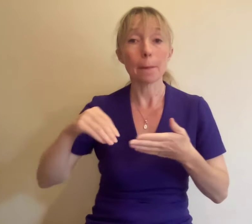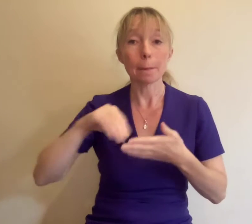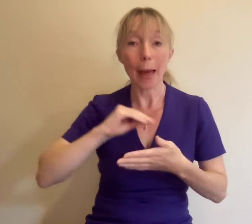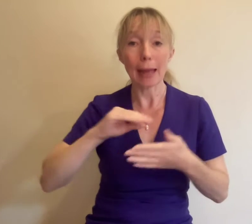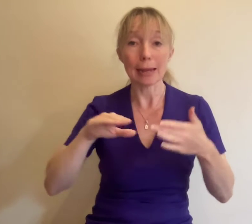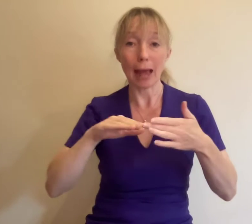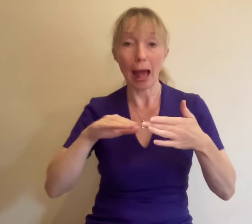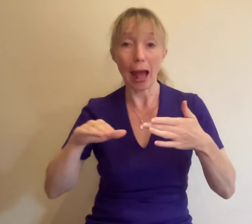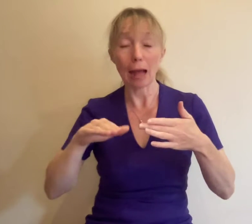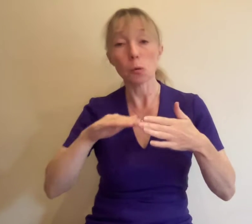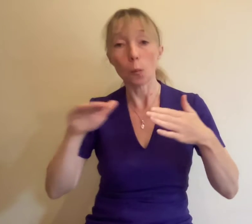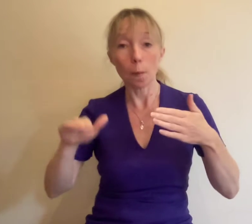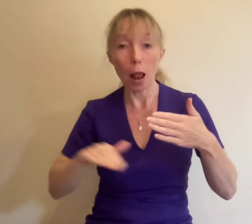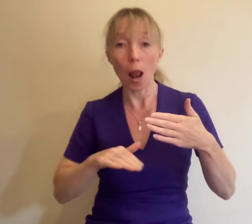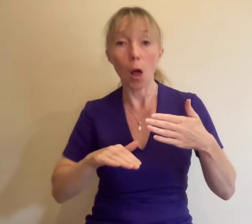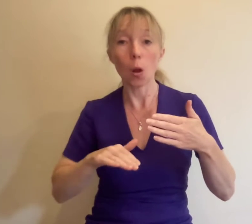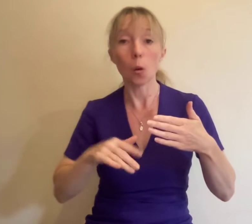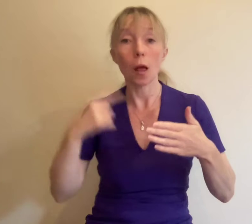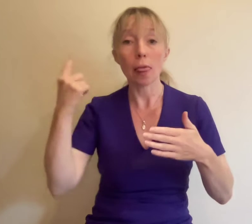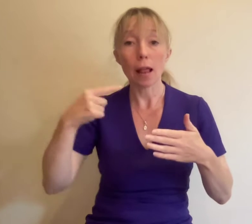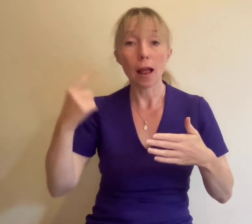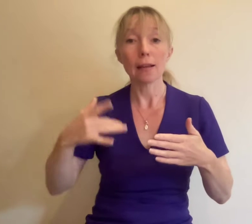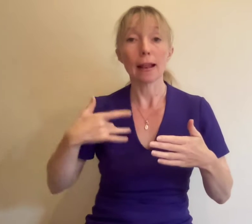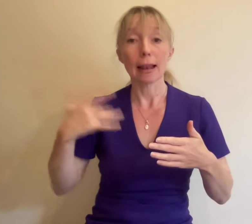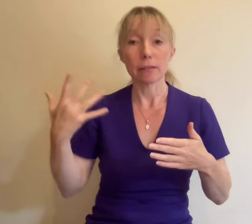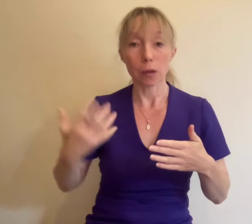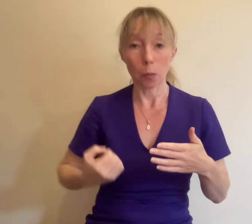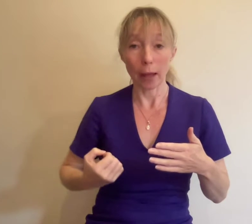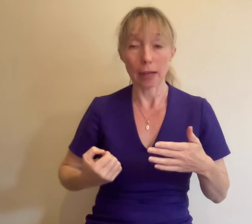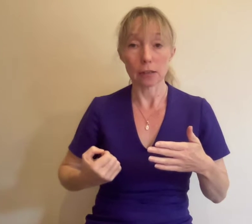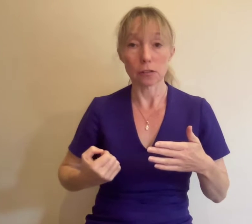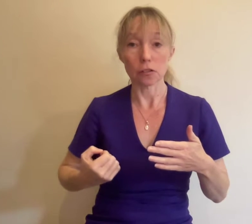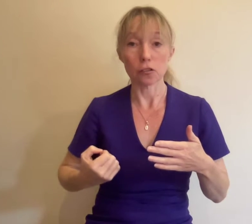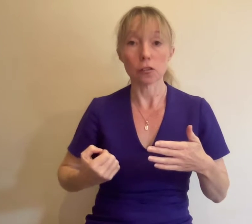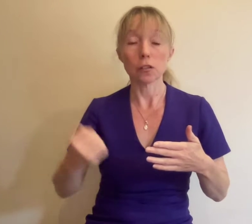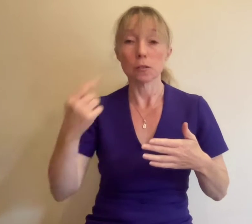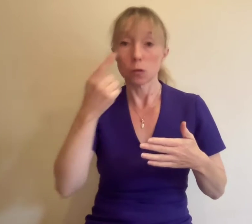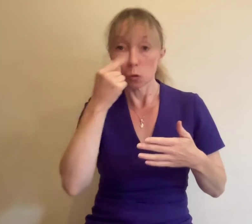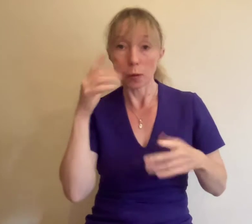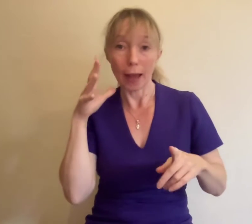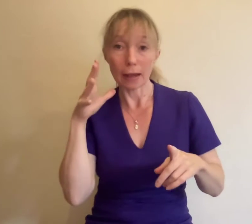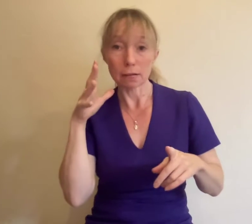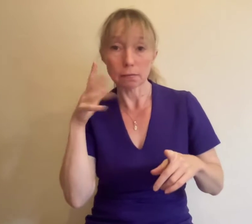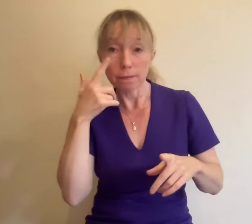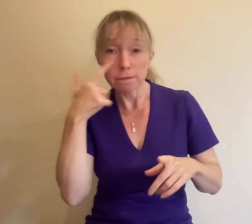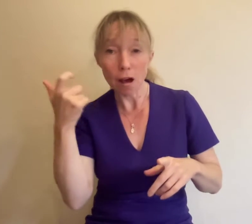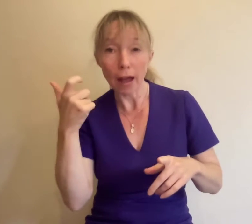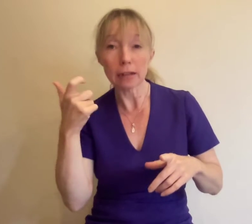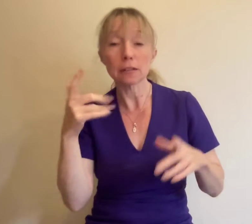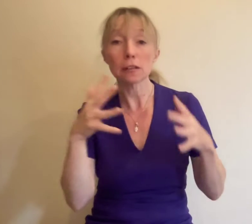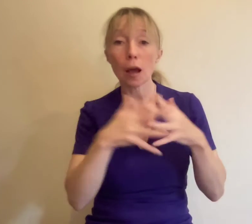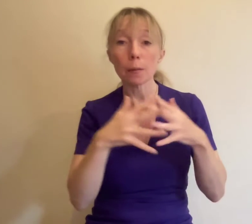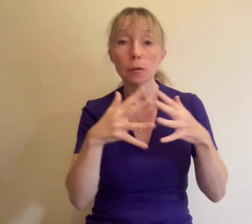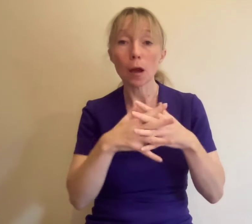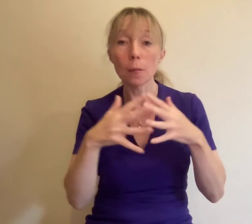below the London Living Wage hourly rate which you can find on www.livingwage